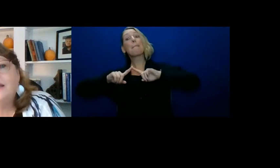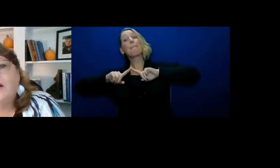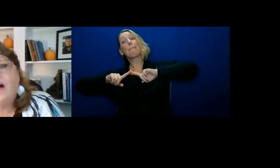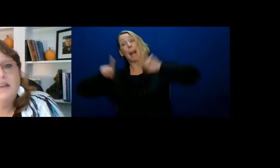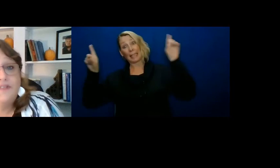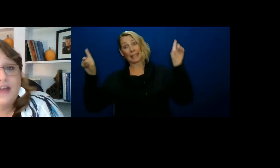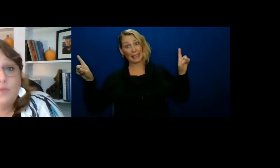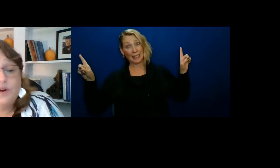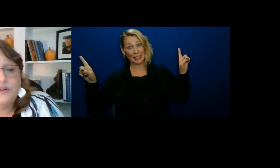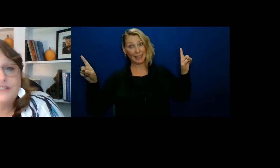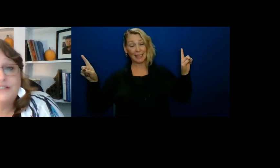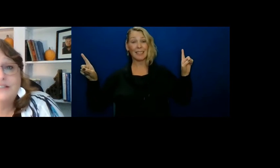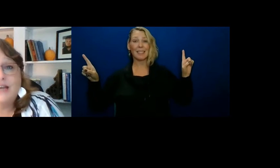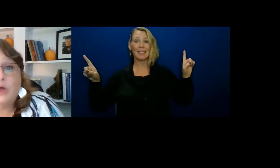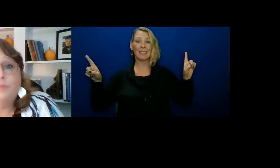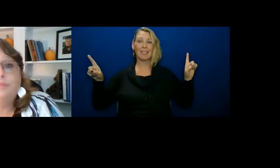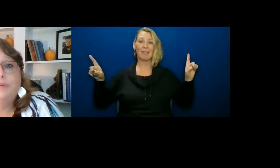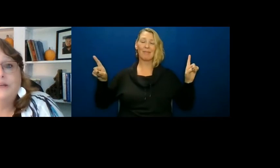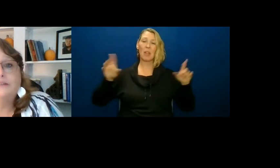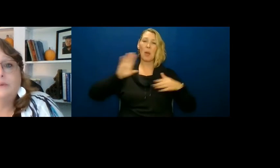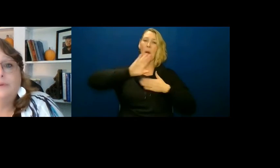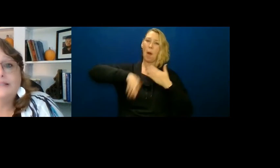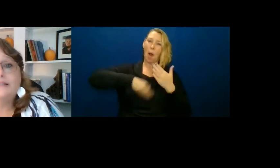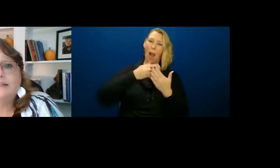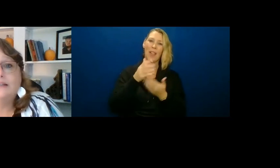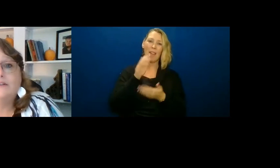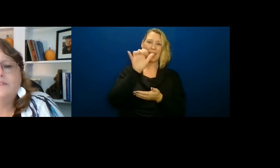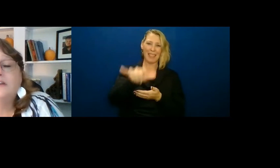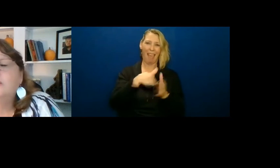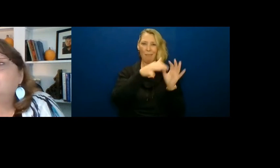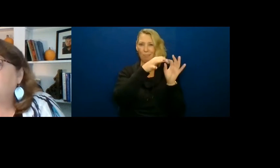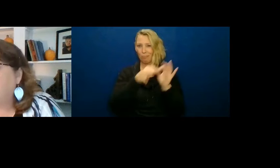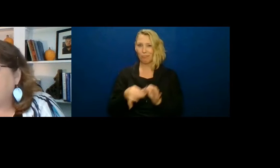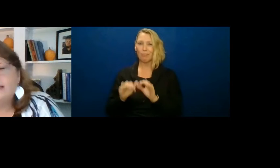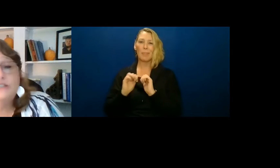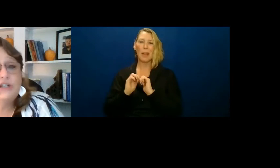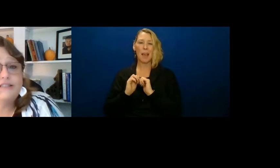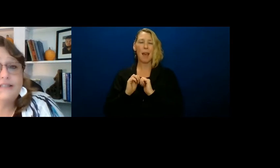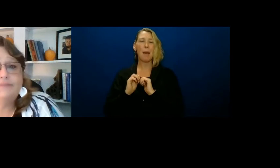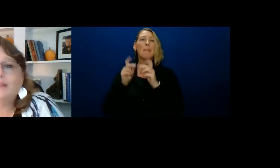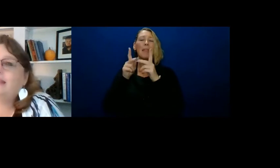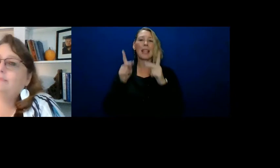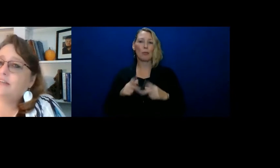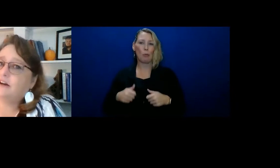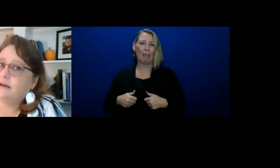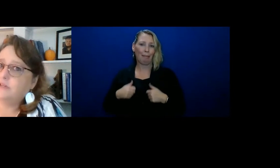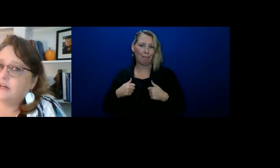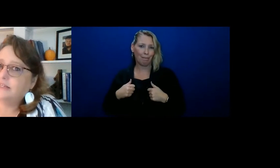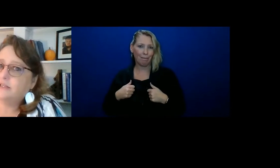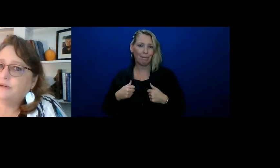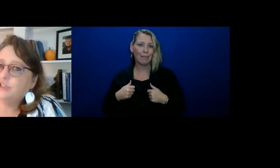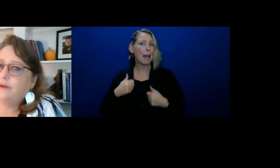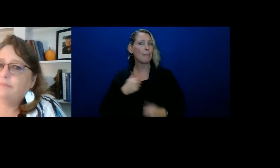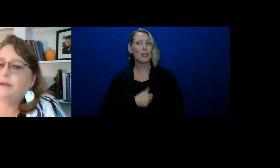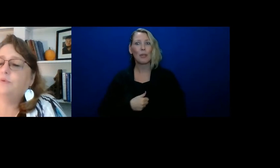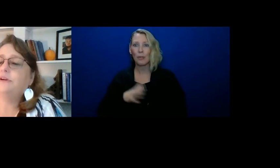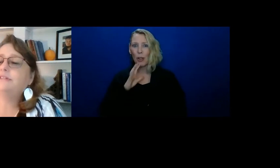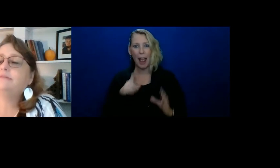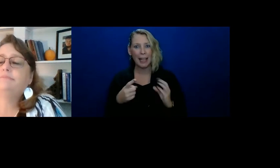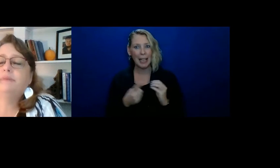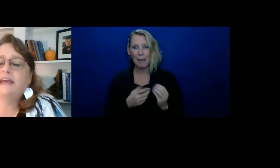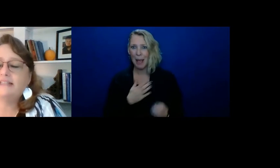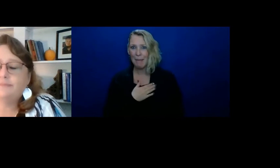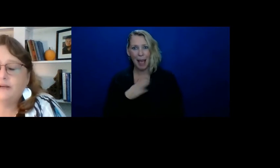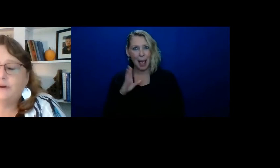But all of that works to help build a place to live. My son, Jesse, and I'm sorry I'm talking so much about my